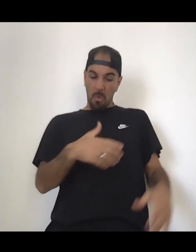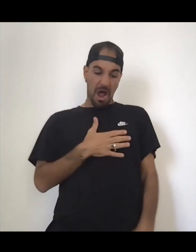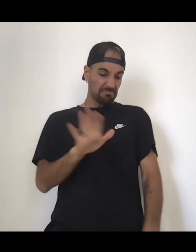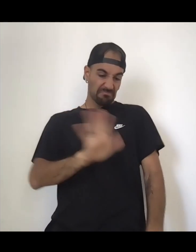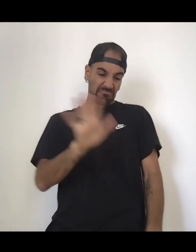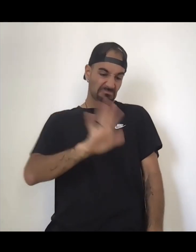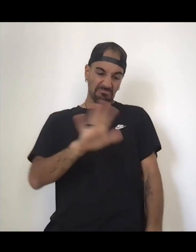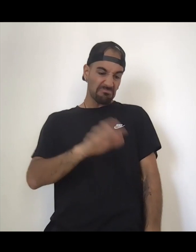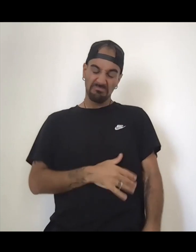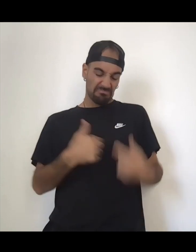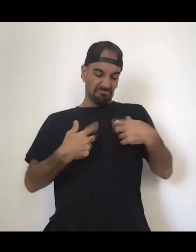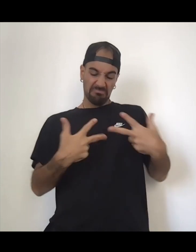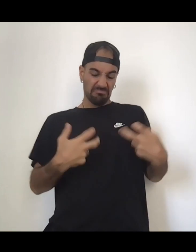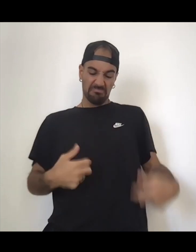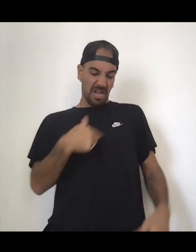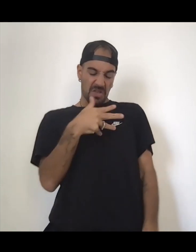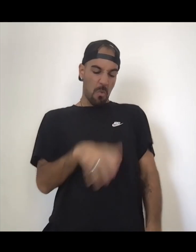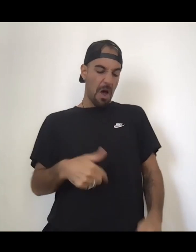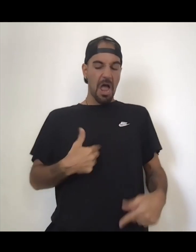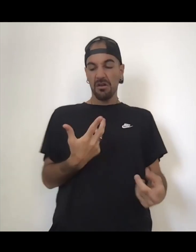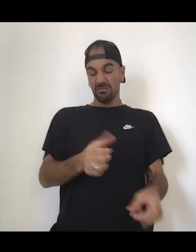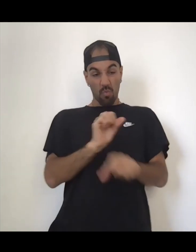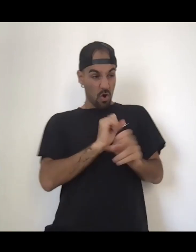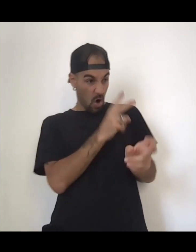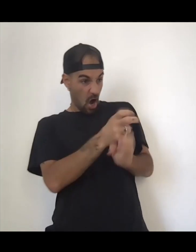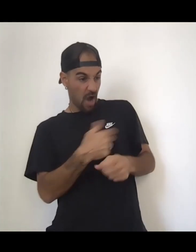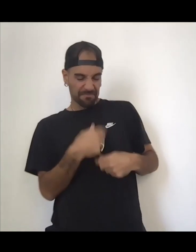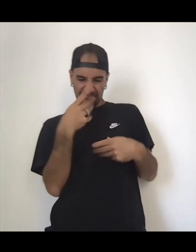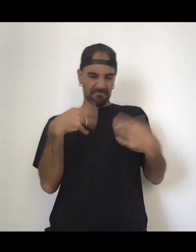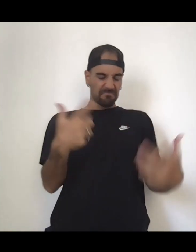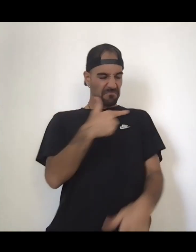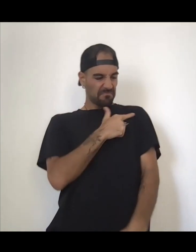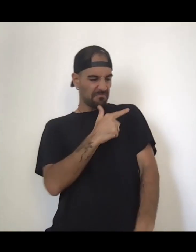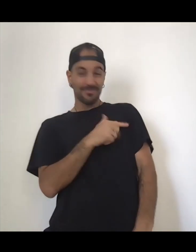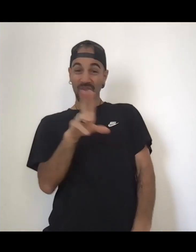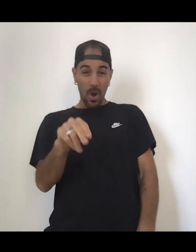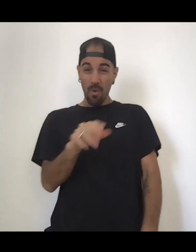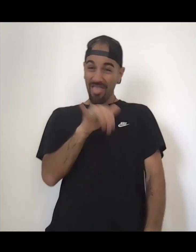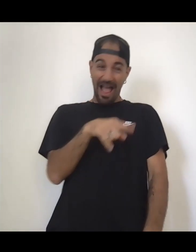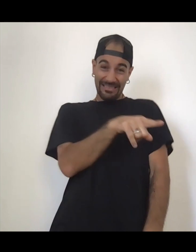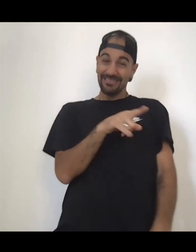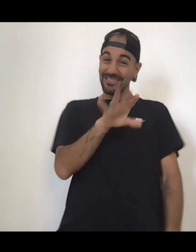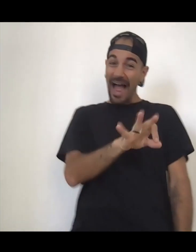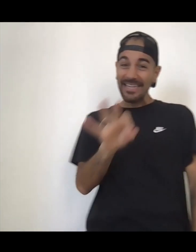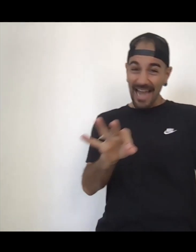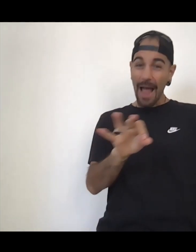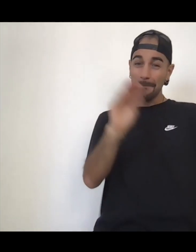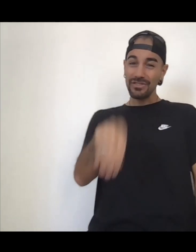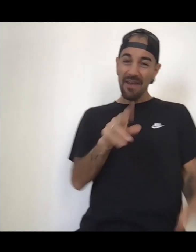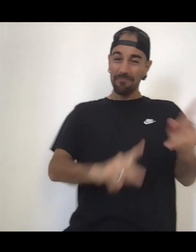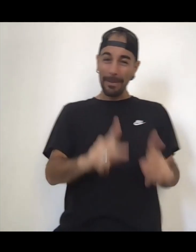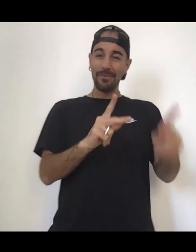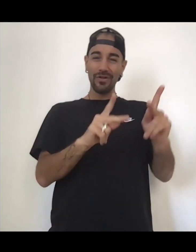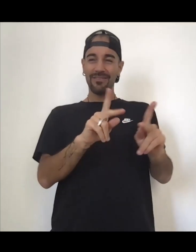includes working on themself internally. You have to do the work. You cannot be doing only the external manifestation